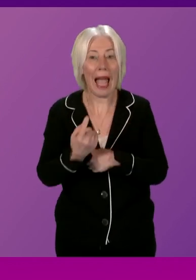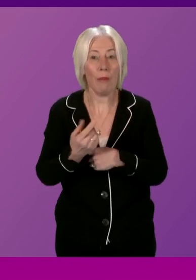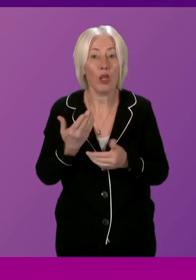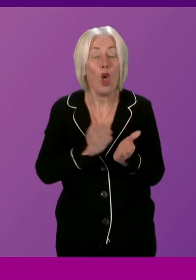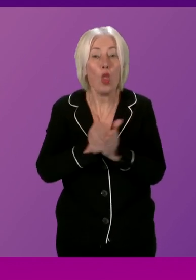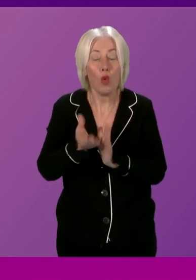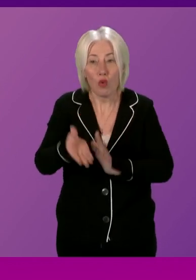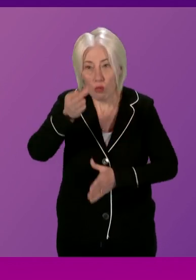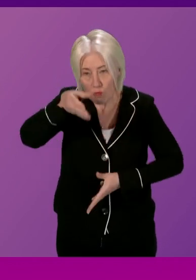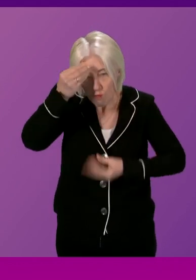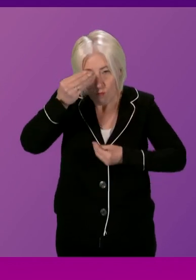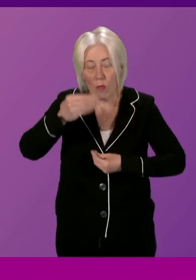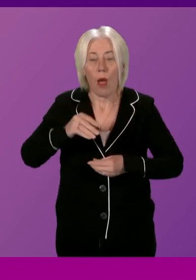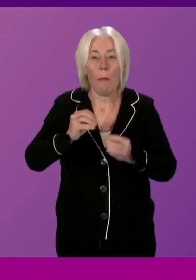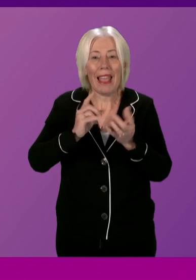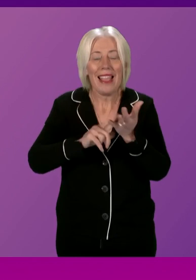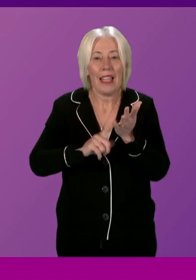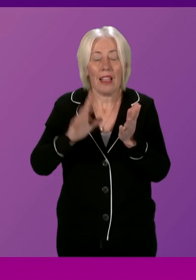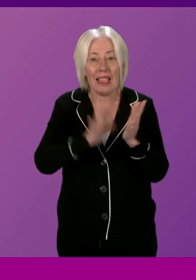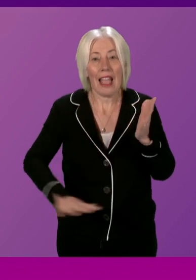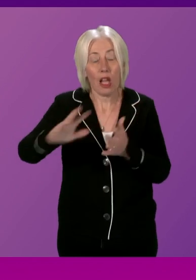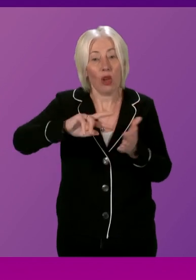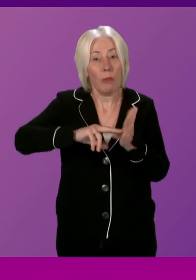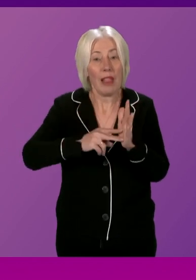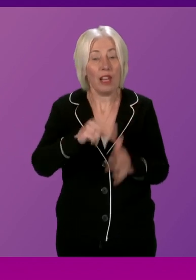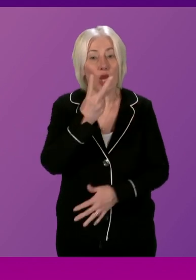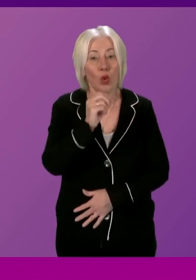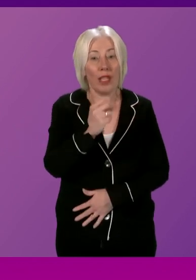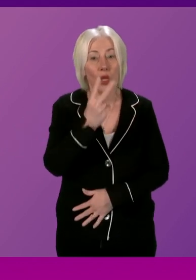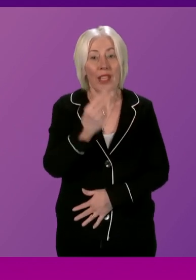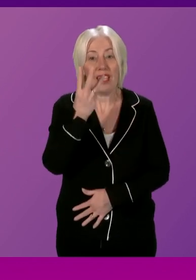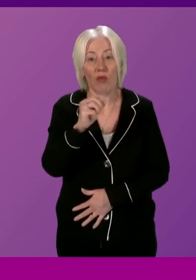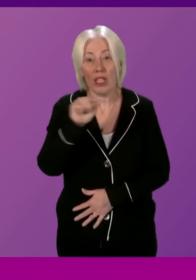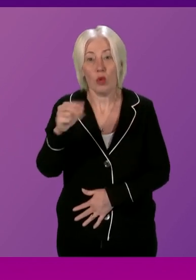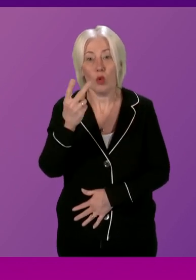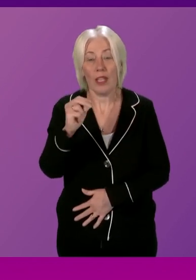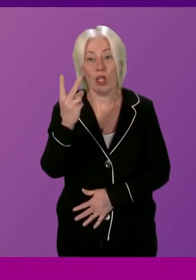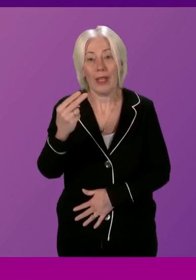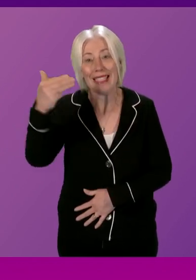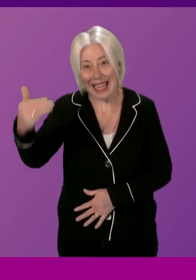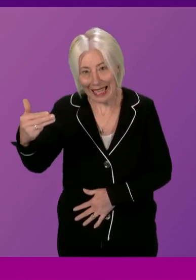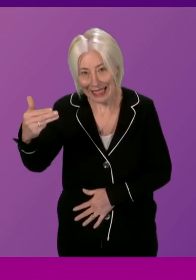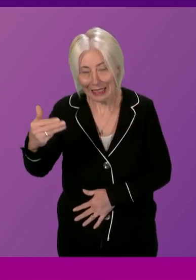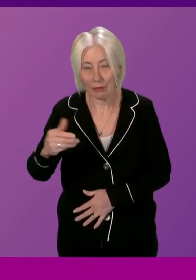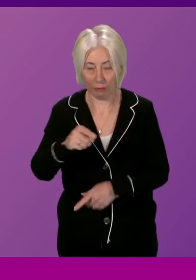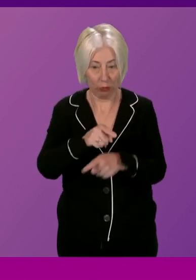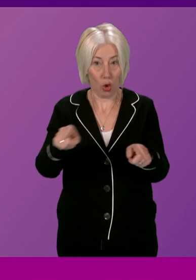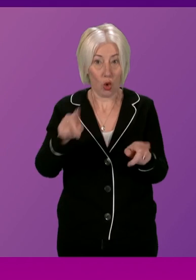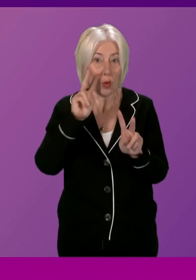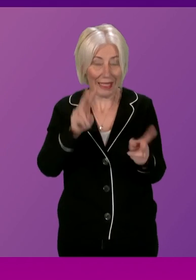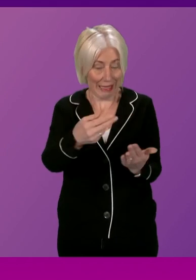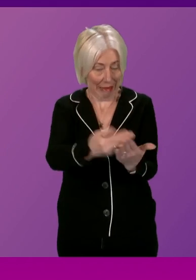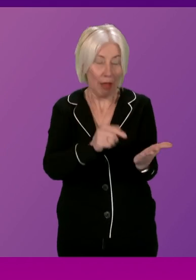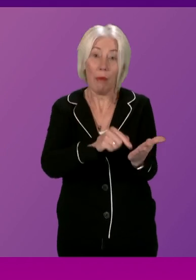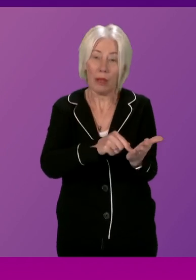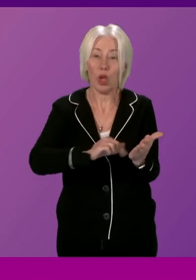inform the development of the BSL National Plan for 2023 to 2029. Members will have noted in our papers